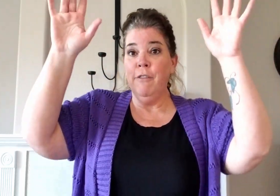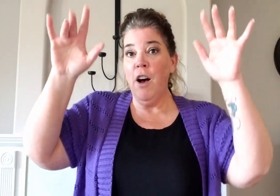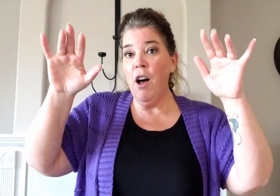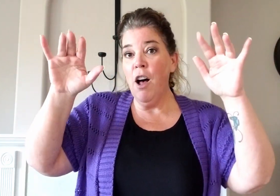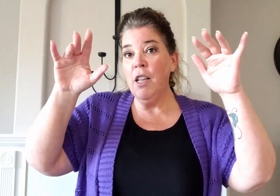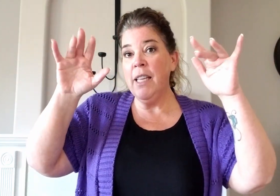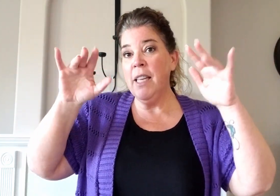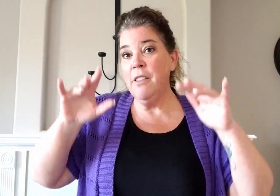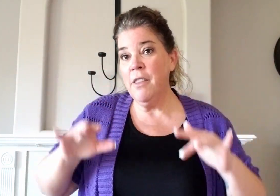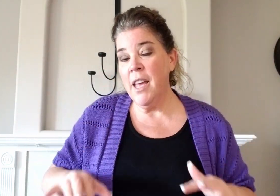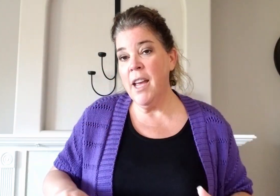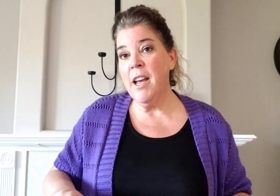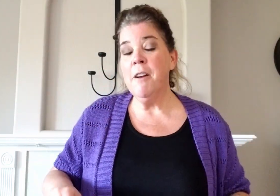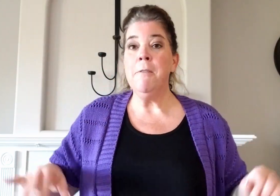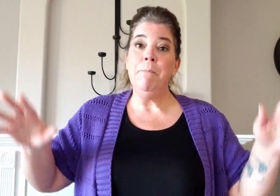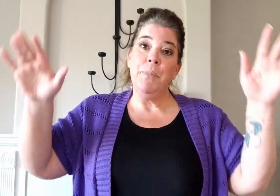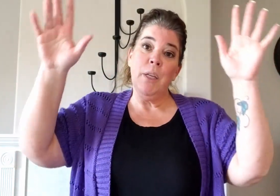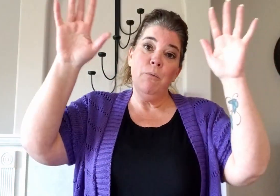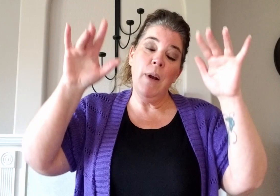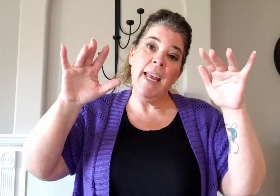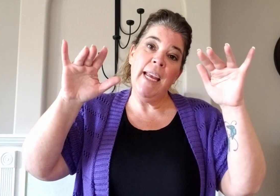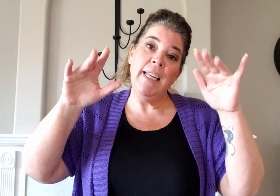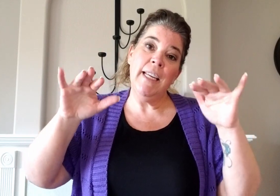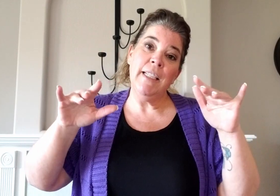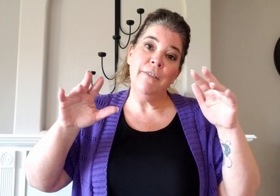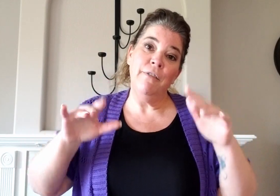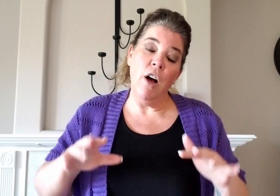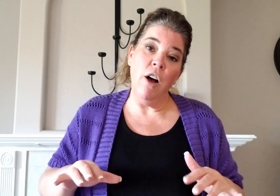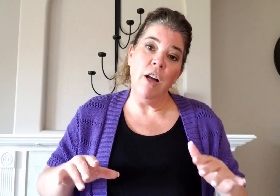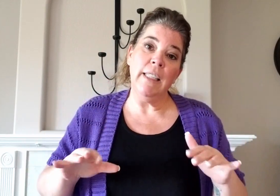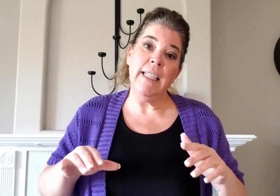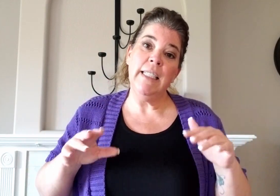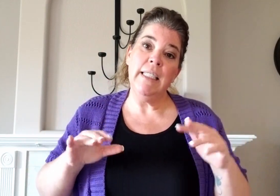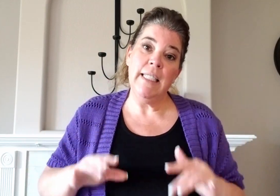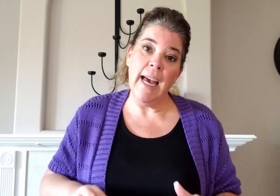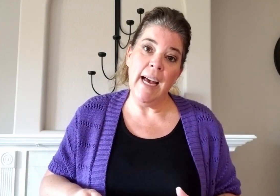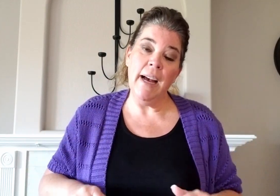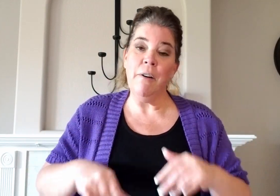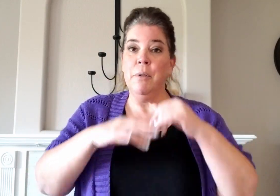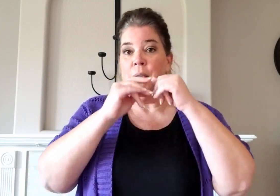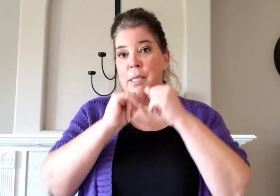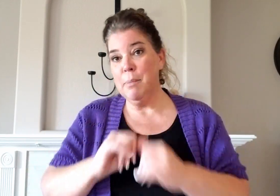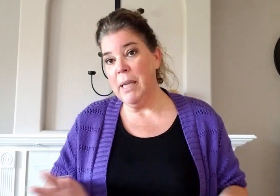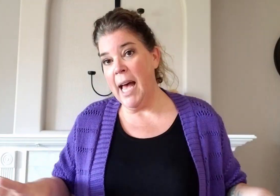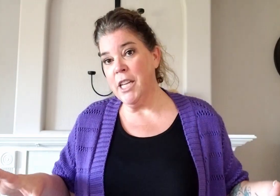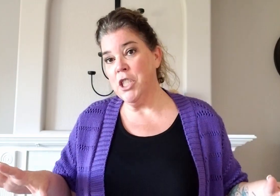Falling there. Rain is falling down. Splash.